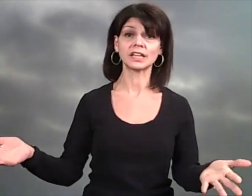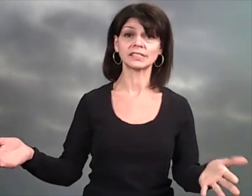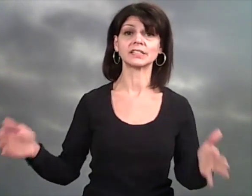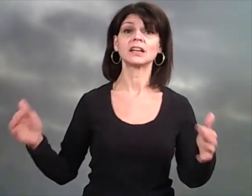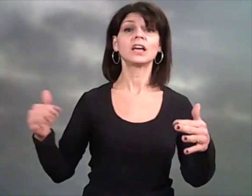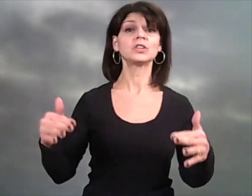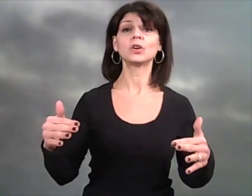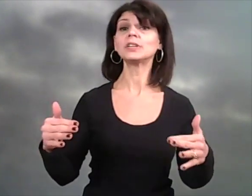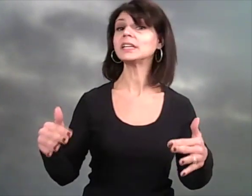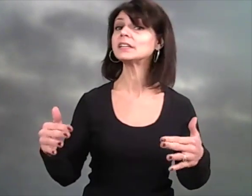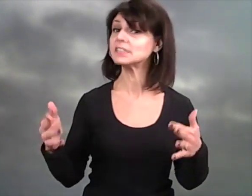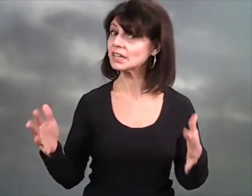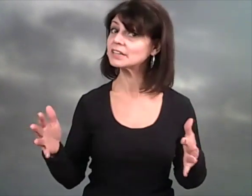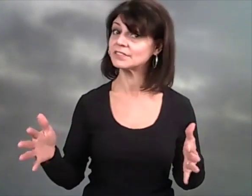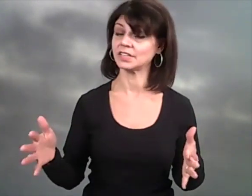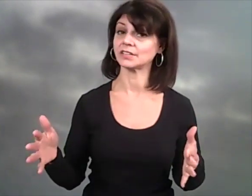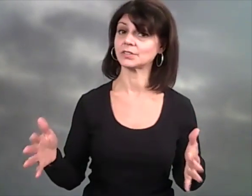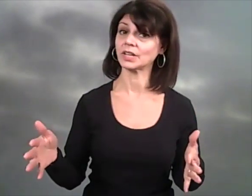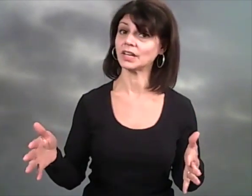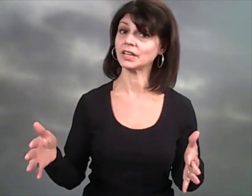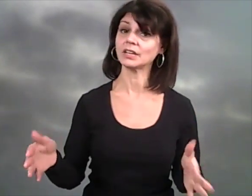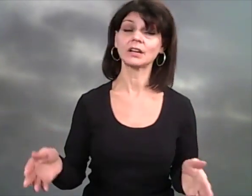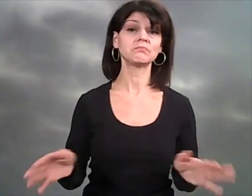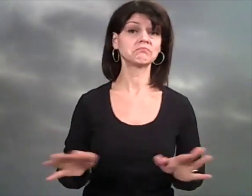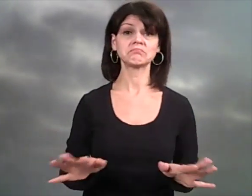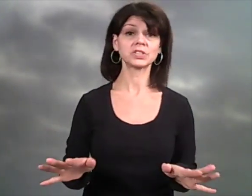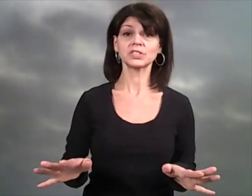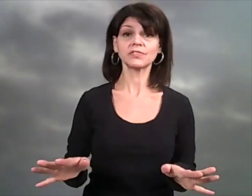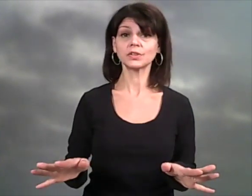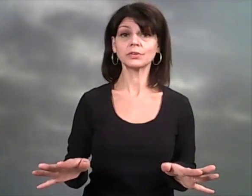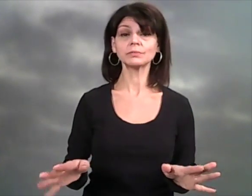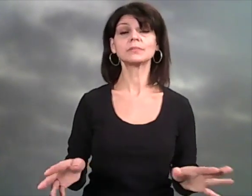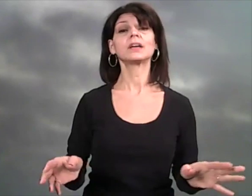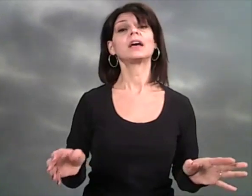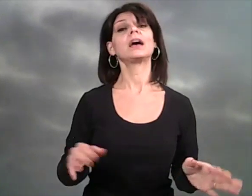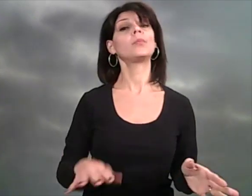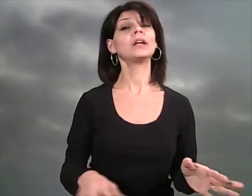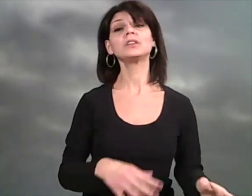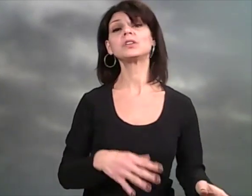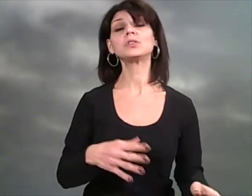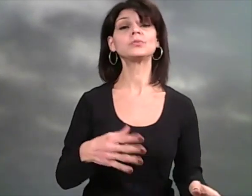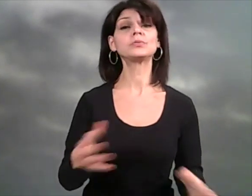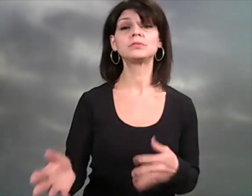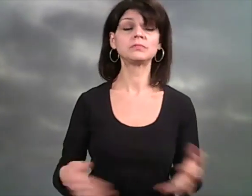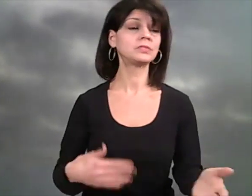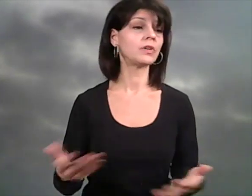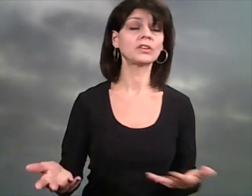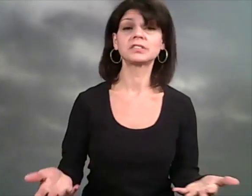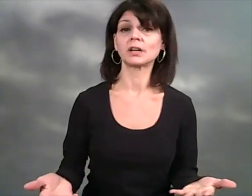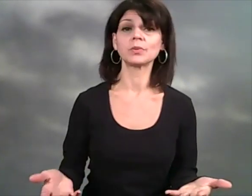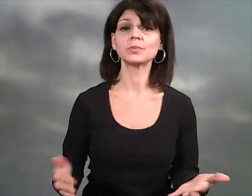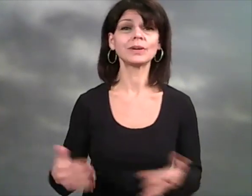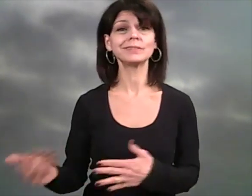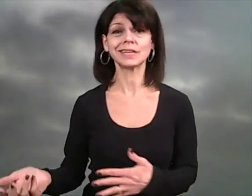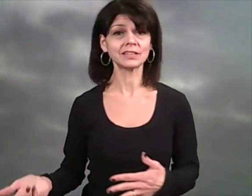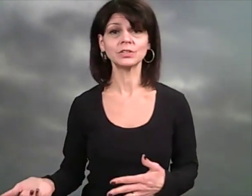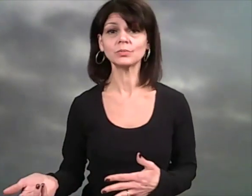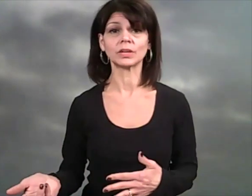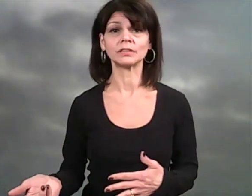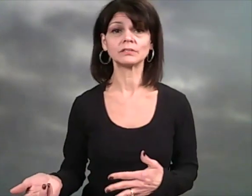closet. You don't need a ton of these, okay? Just a few. When you are done with one, get a new one.